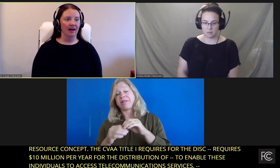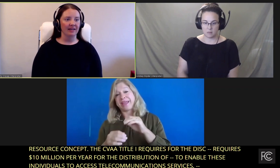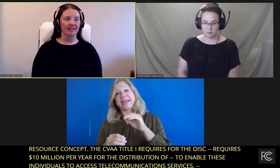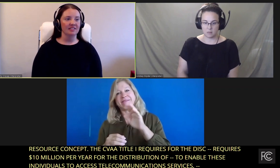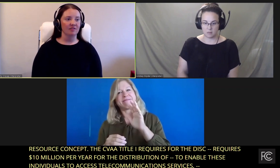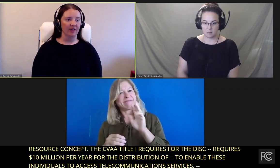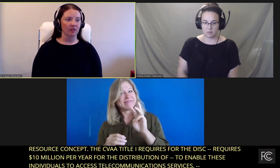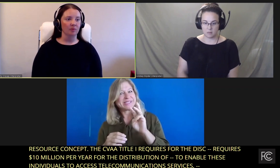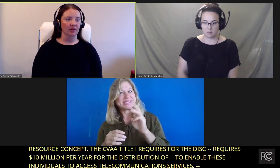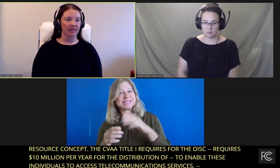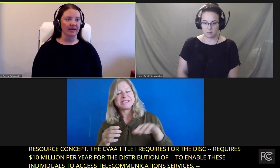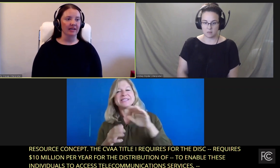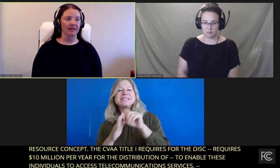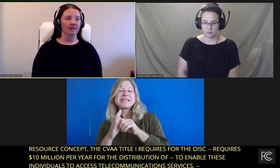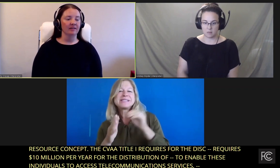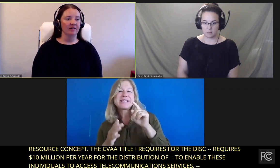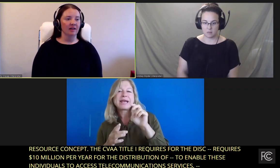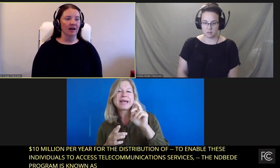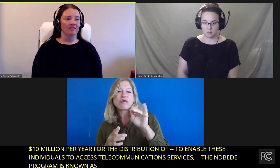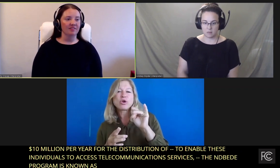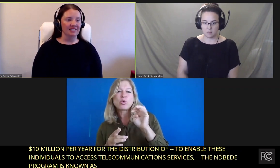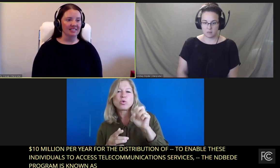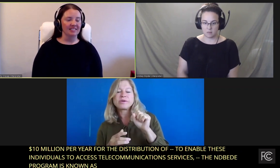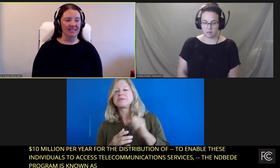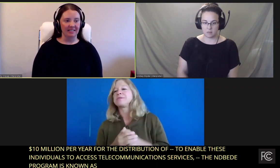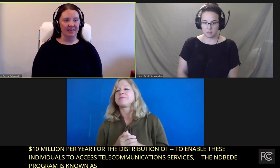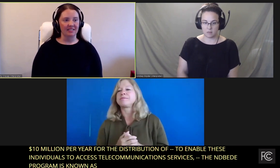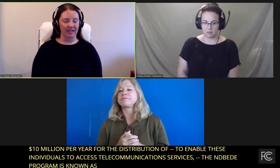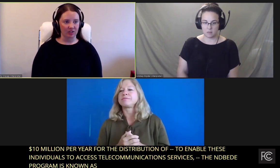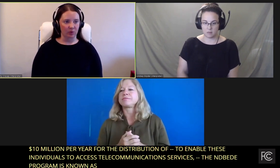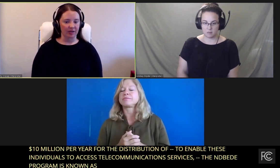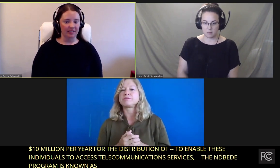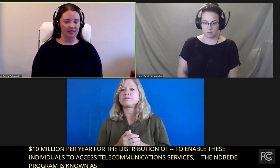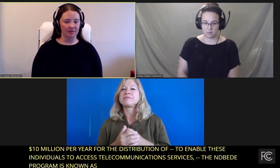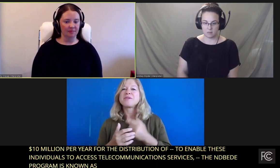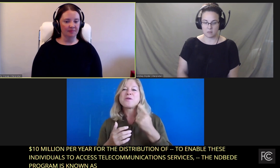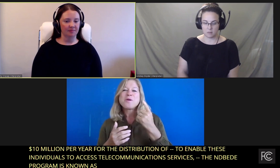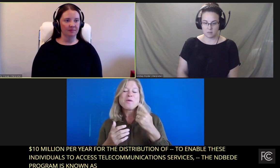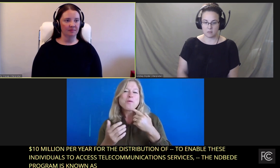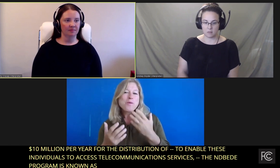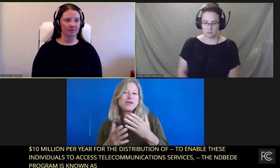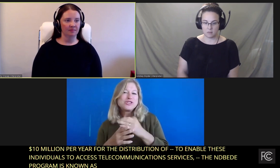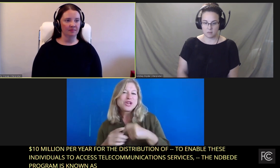and it is available in 56 states and territories.